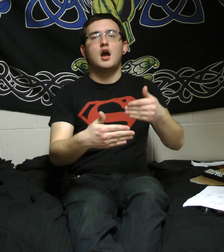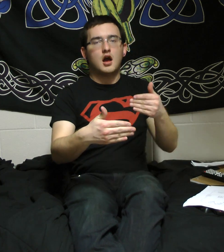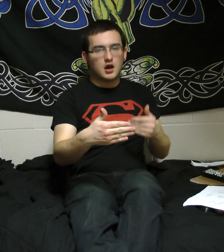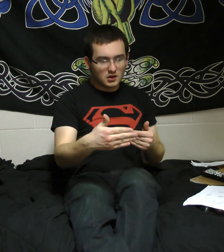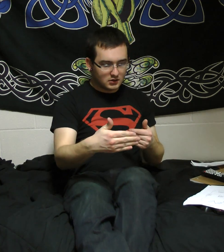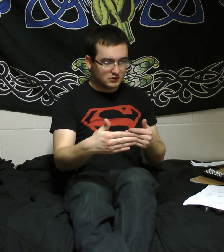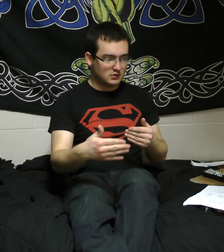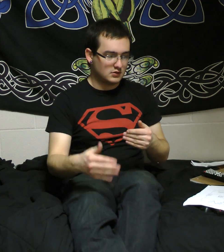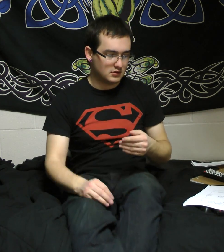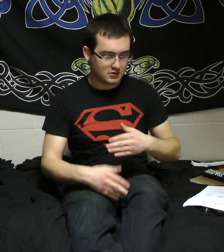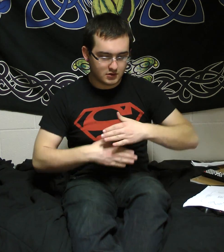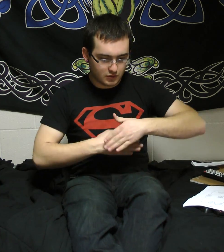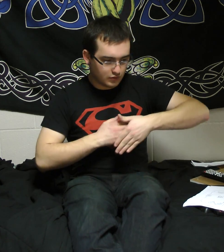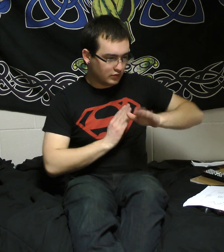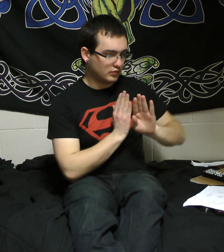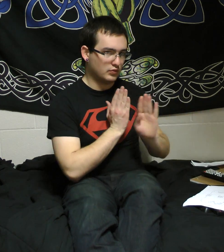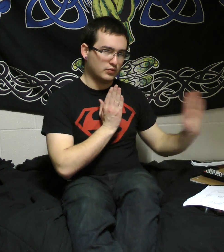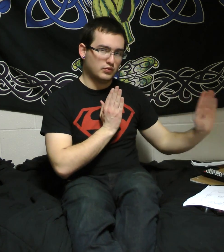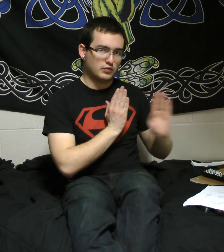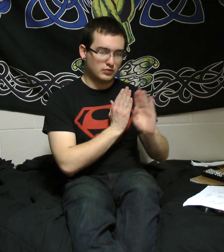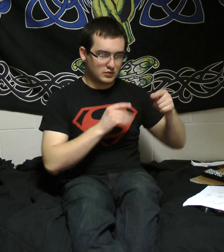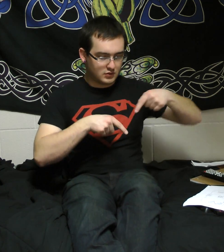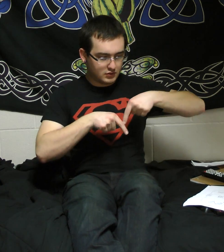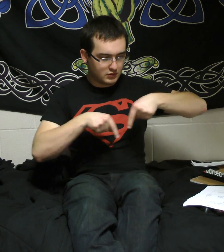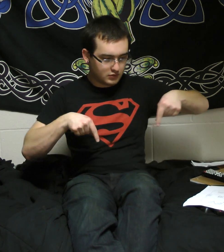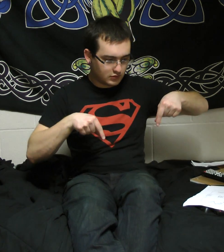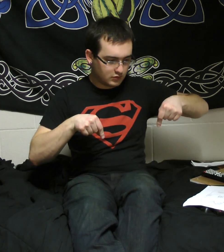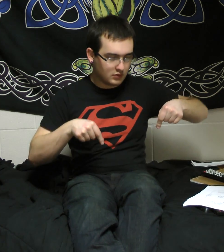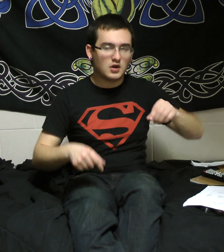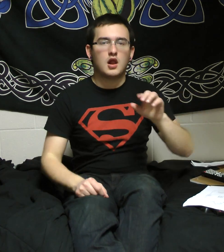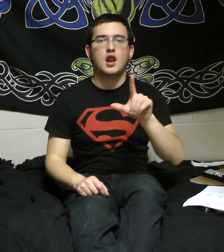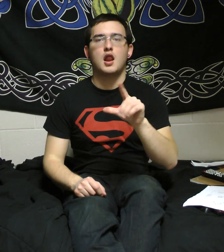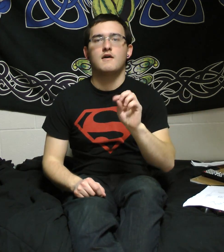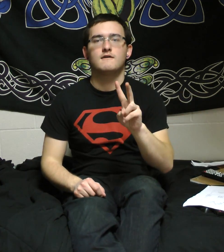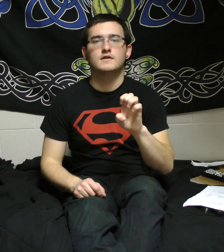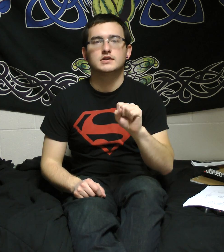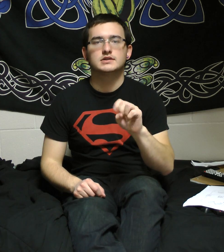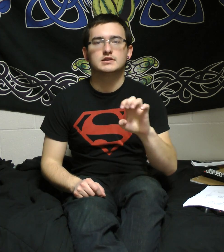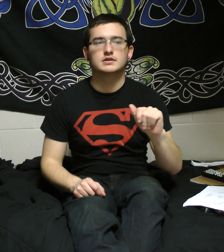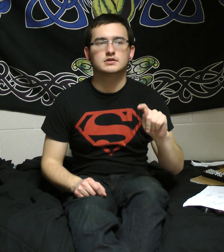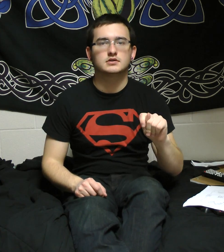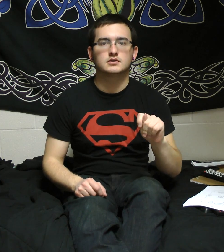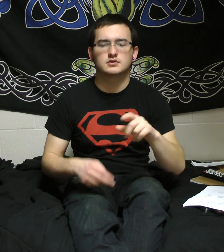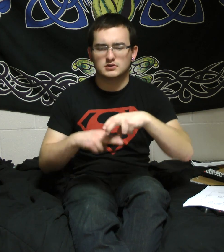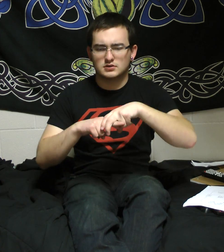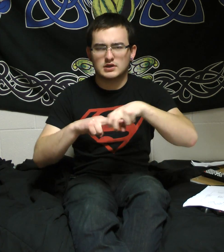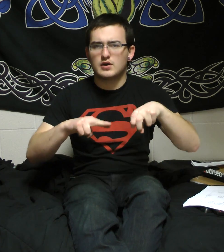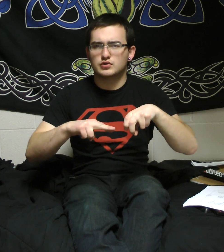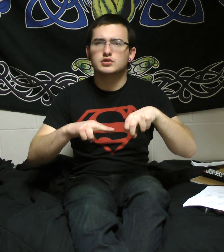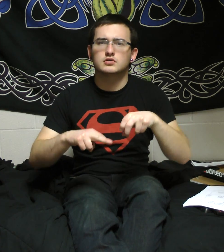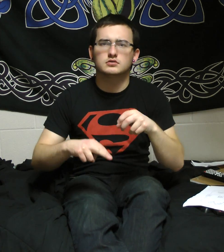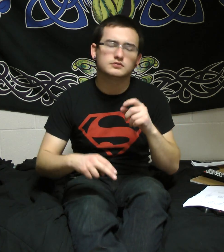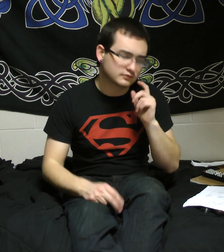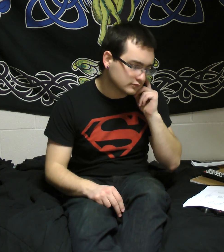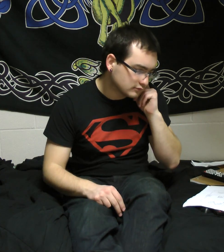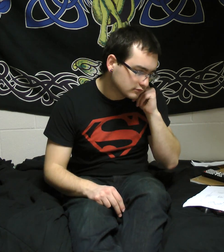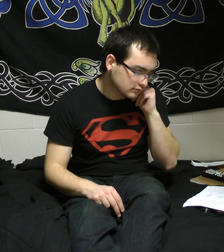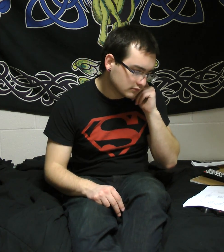every hour Every boy would find what I found in your heart